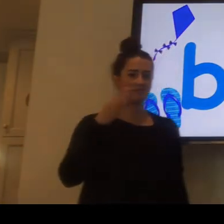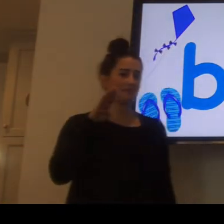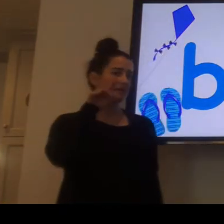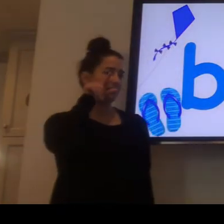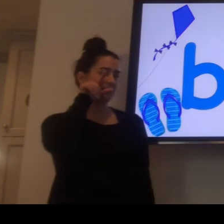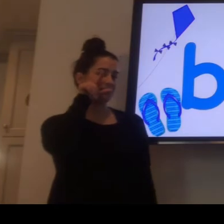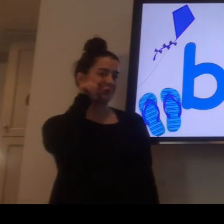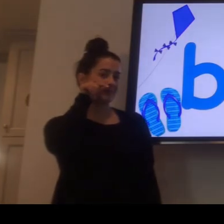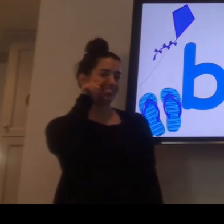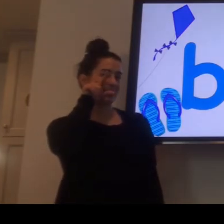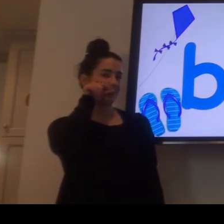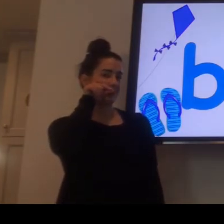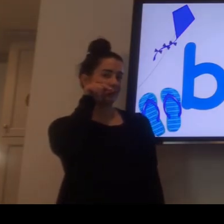Blue. Blue.